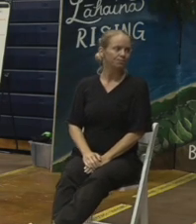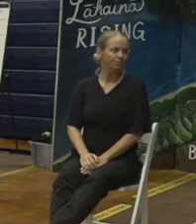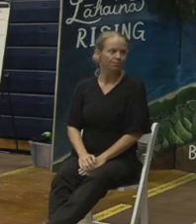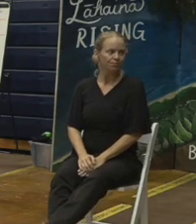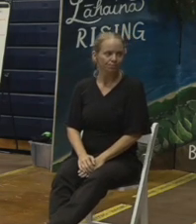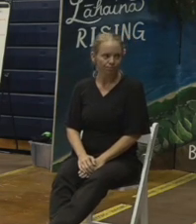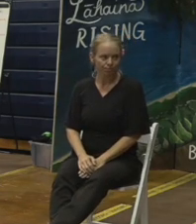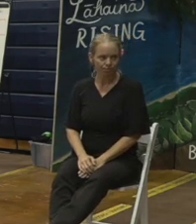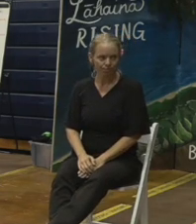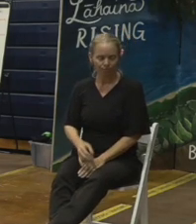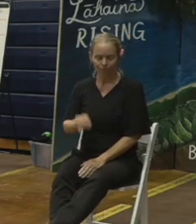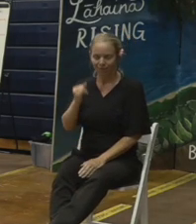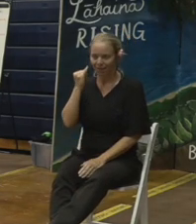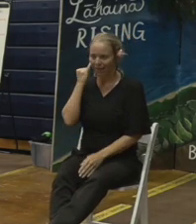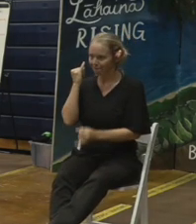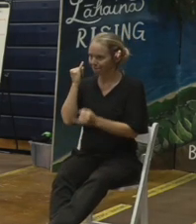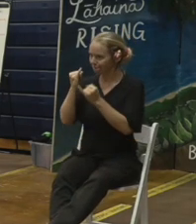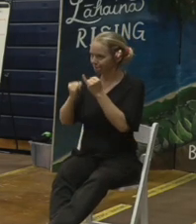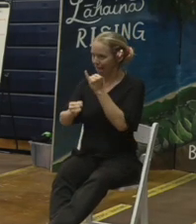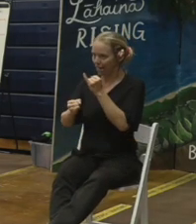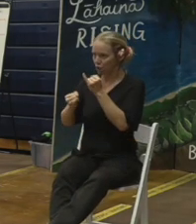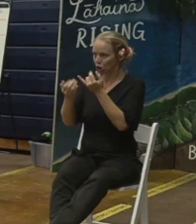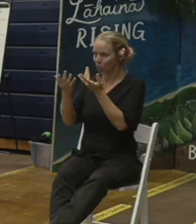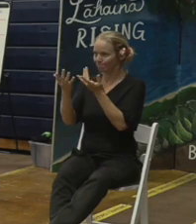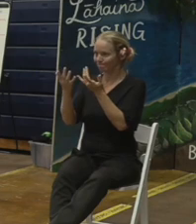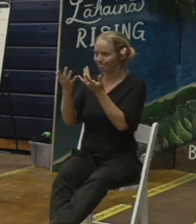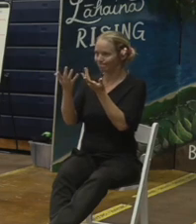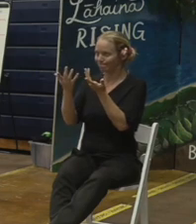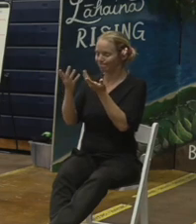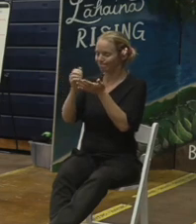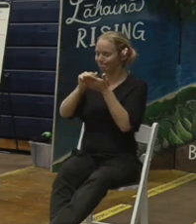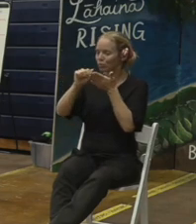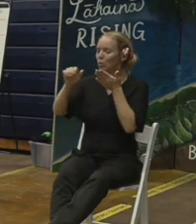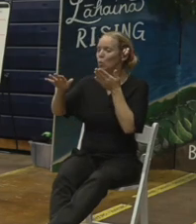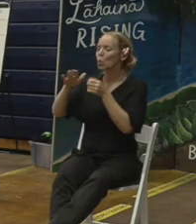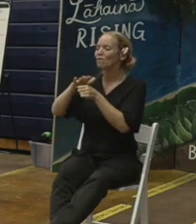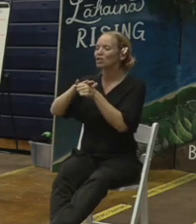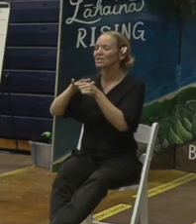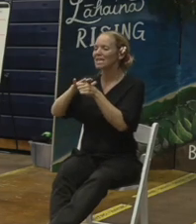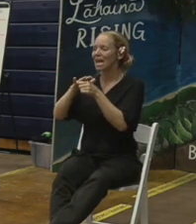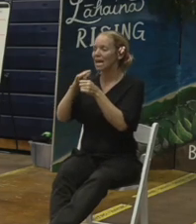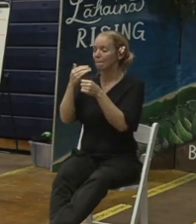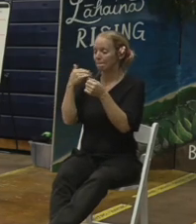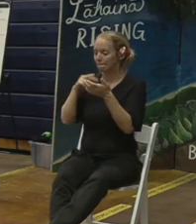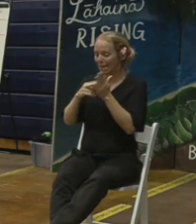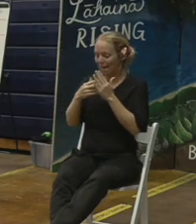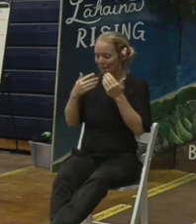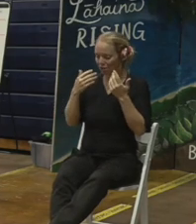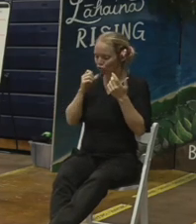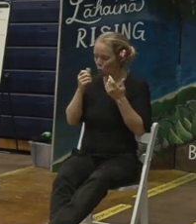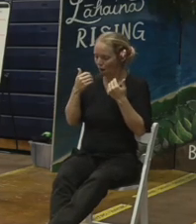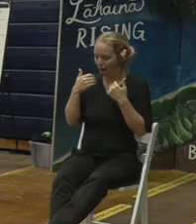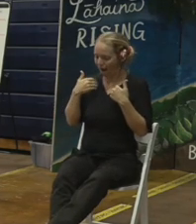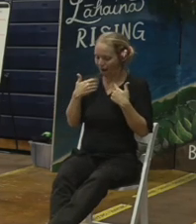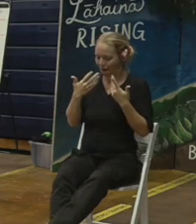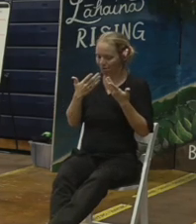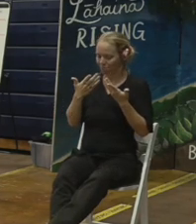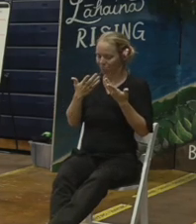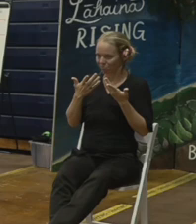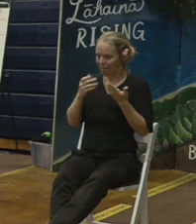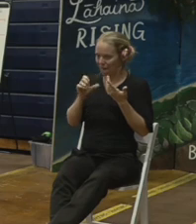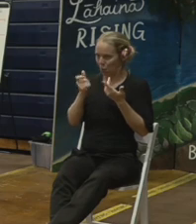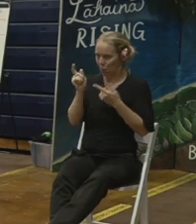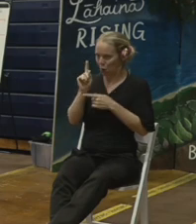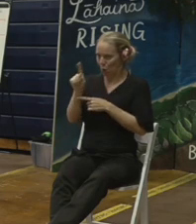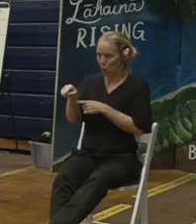disposition site has not been determined the debris has nowhere to go for its final resting place that's why